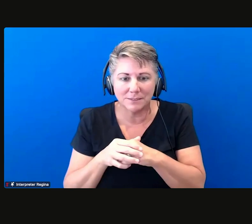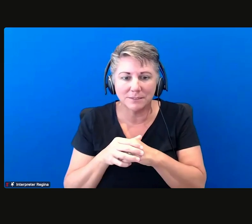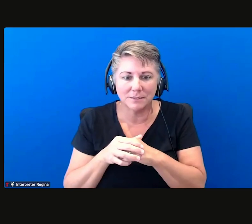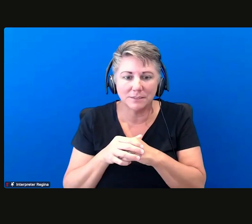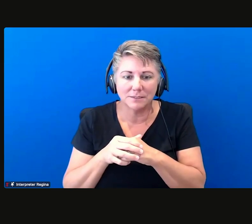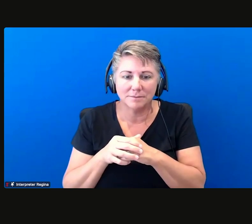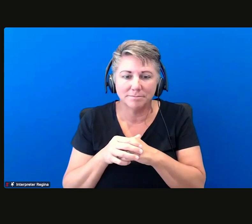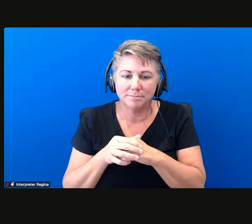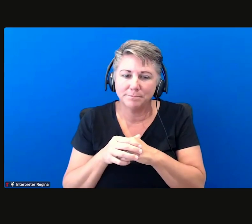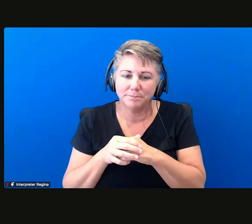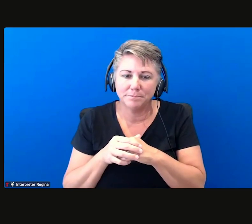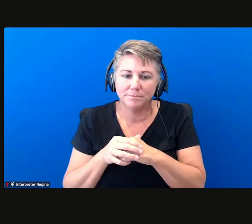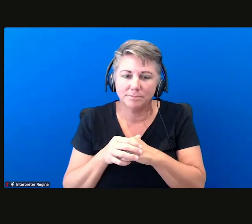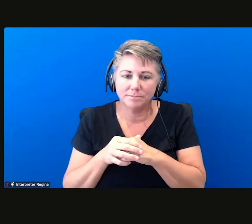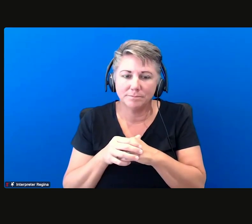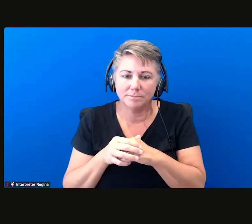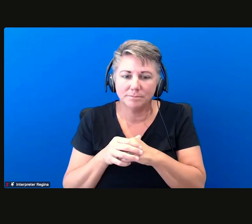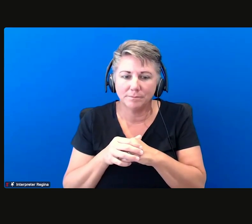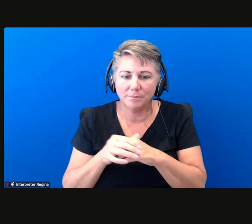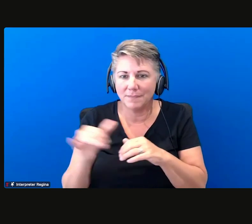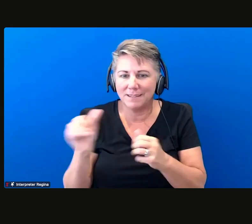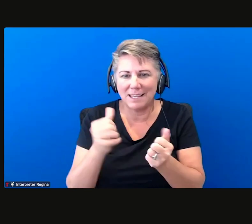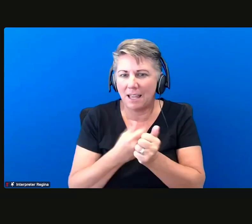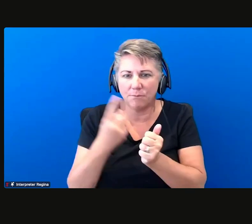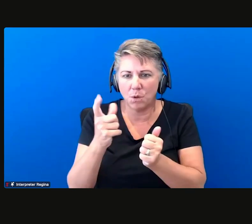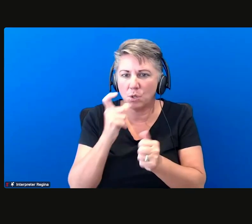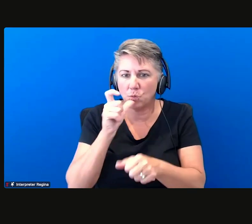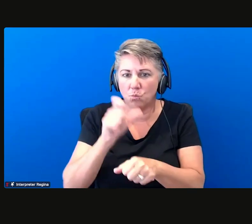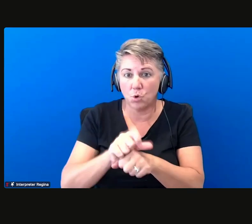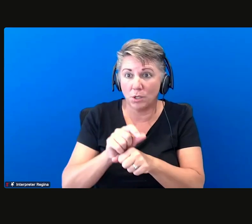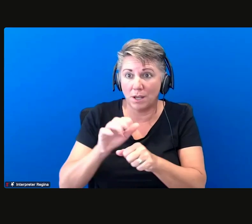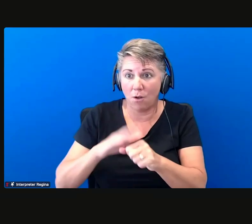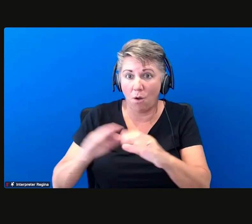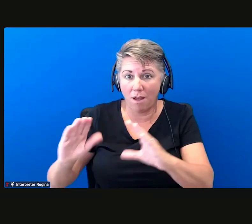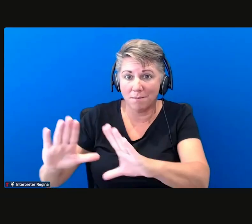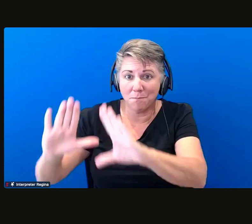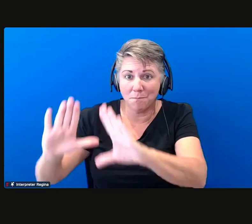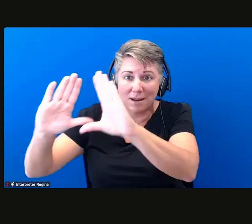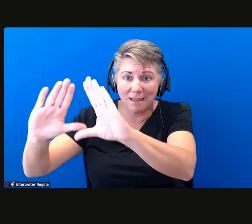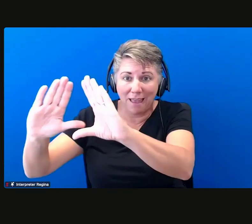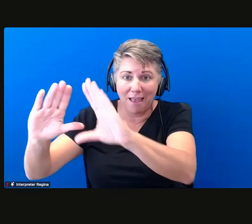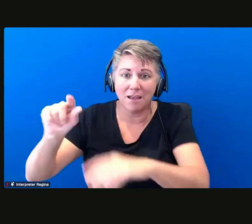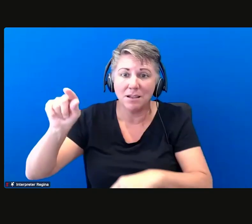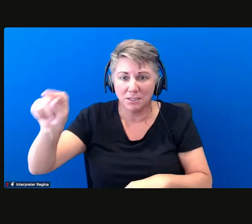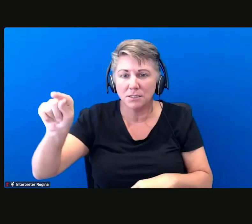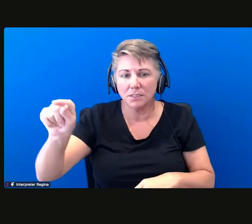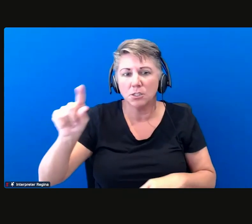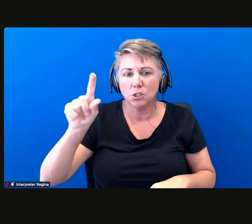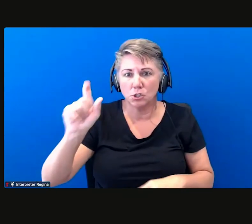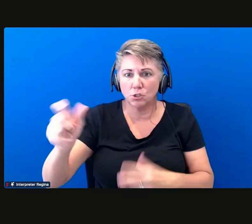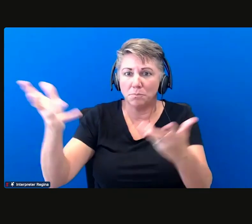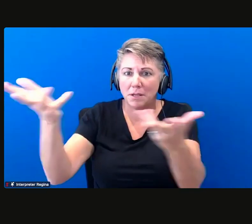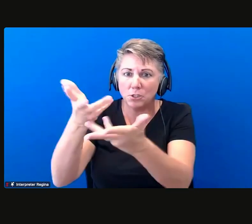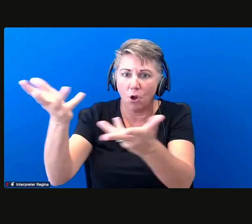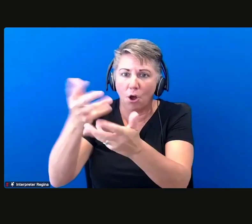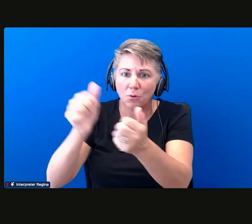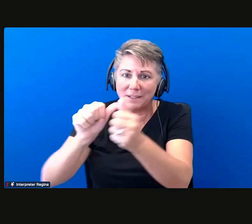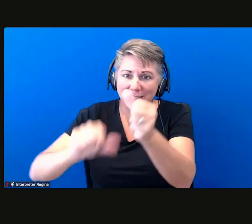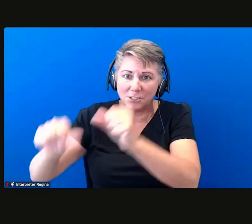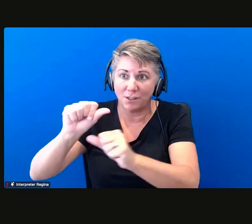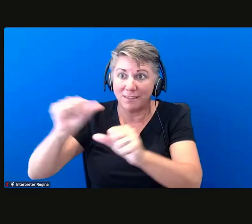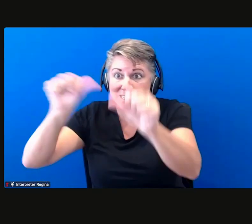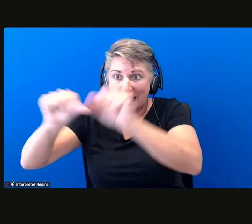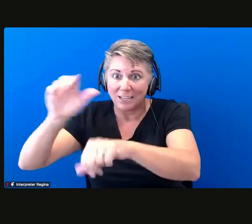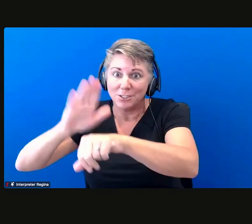like everyone that that's working on monarchy should should be able to talk to each other like the the scientists on the mountain but